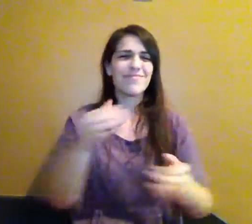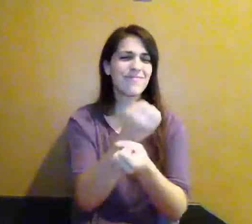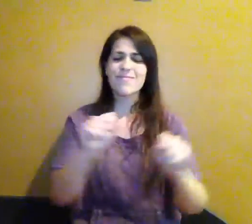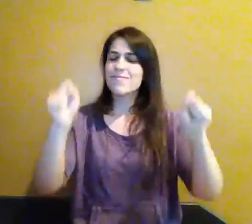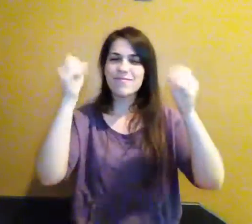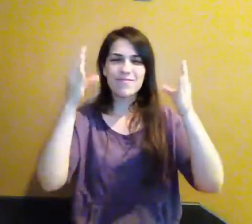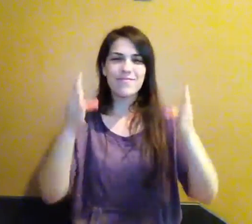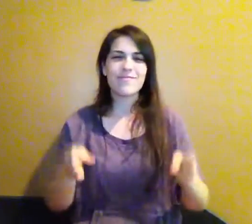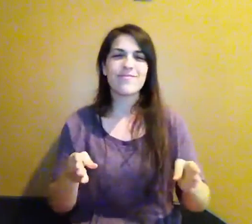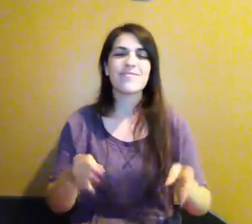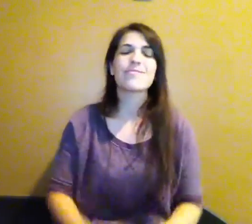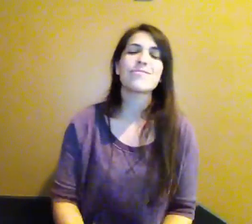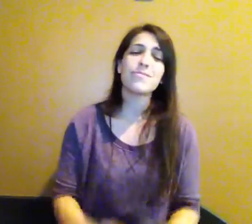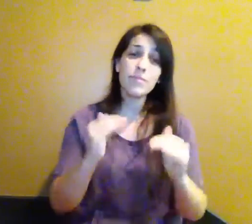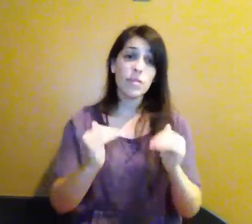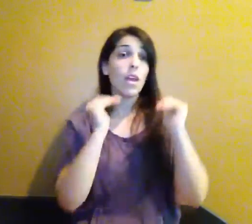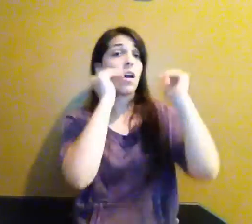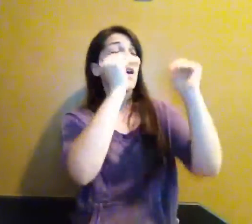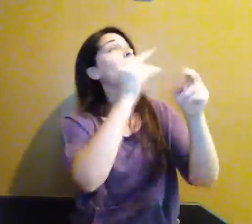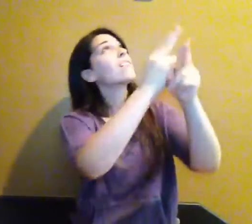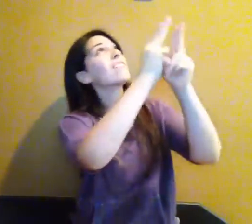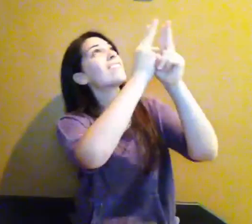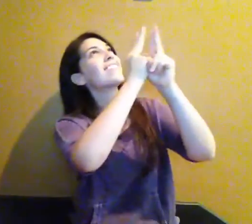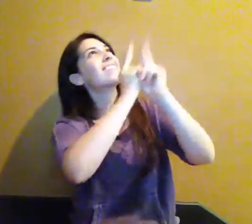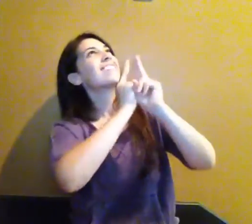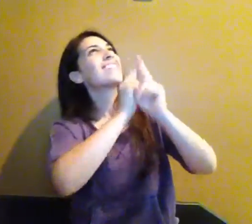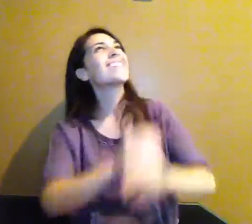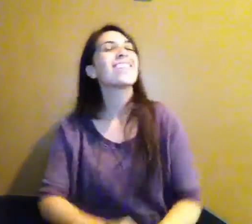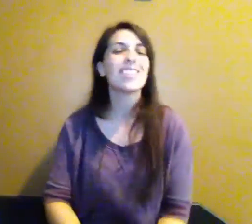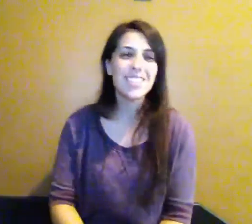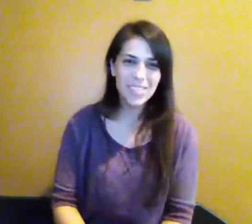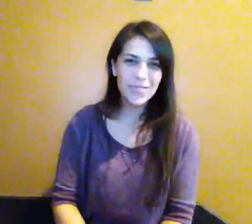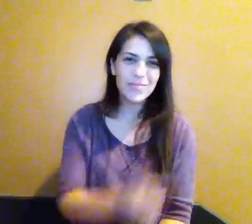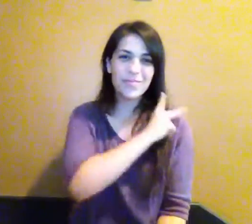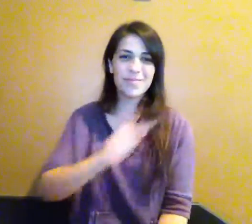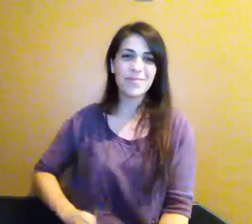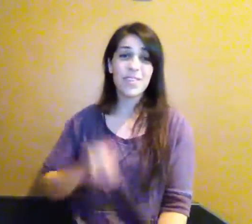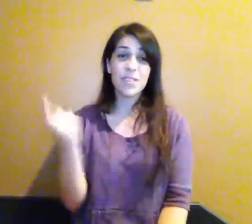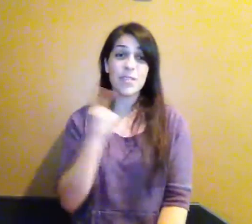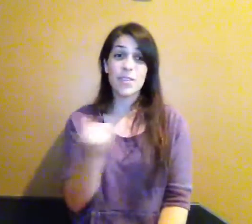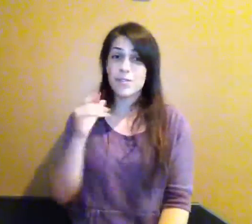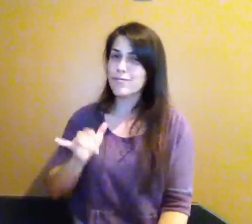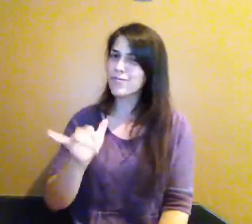Savior Lifted high King forever